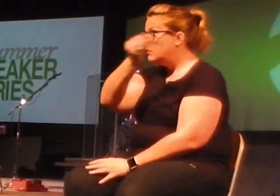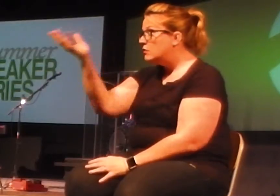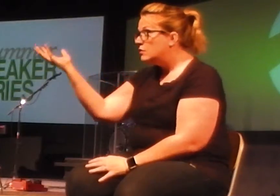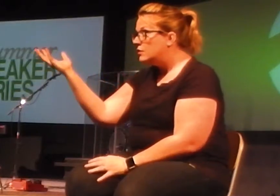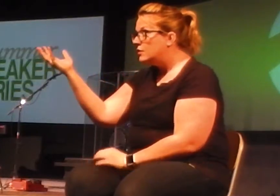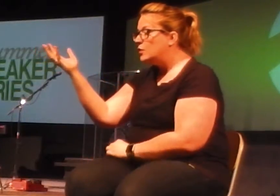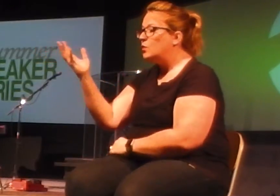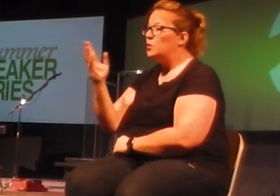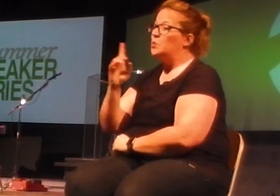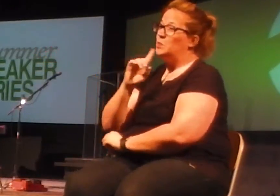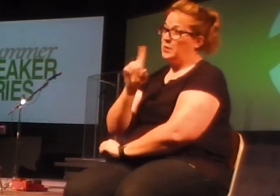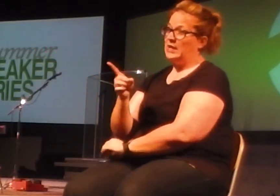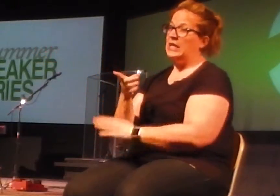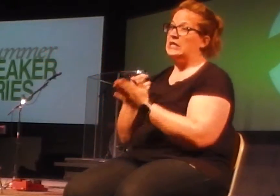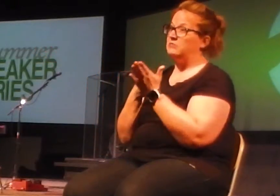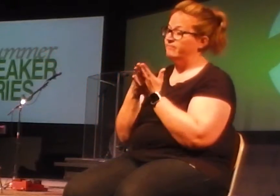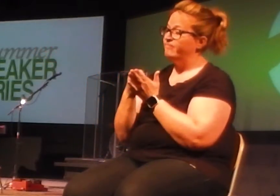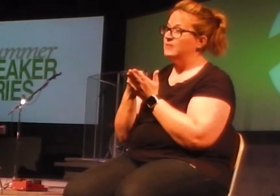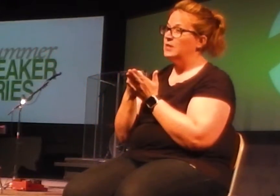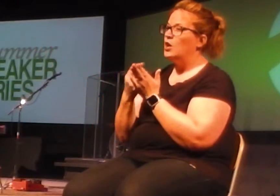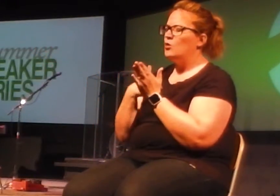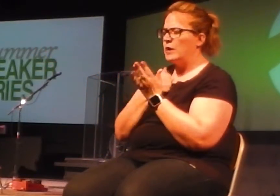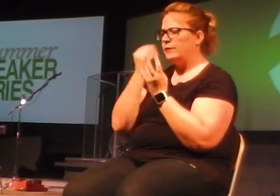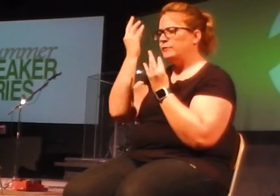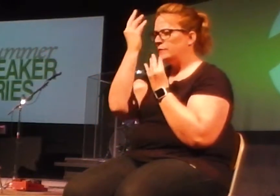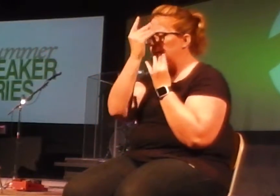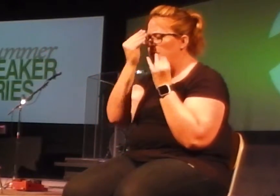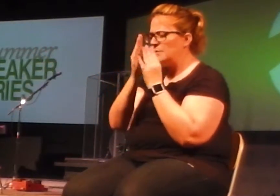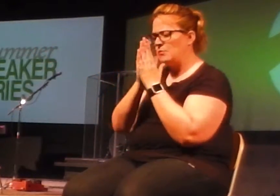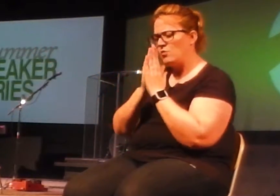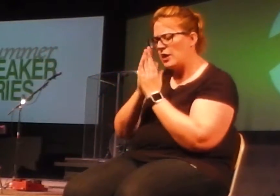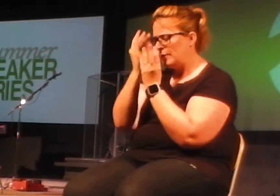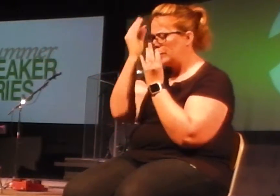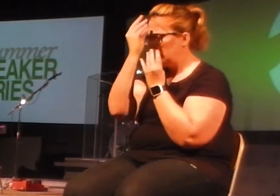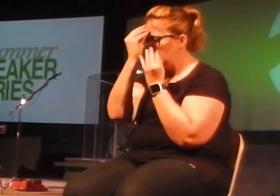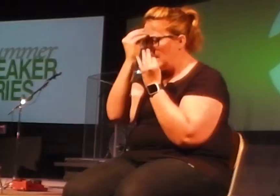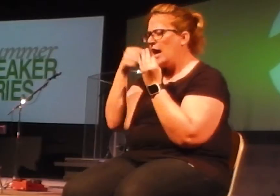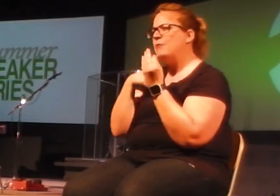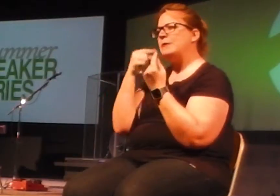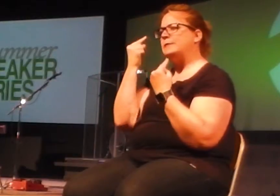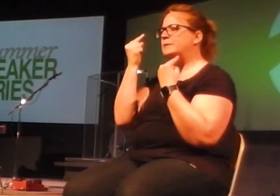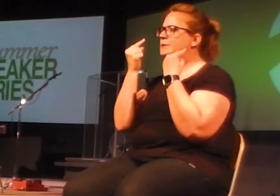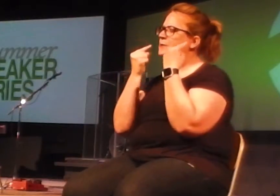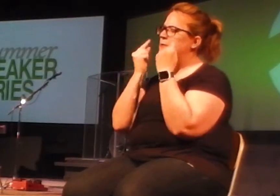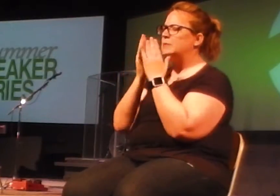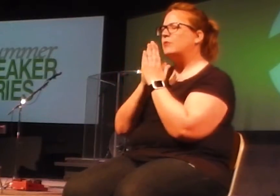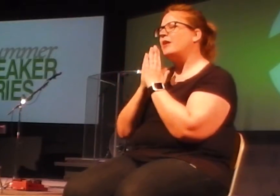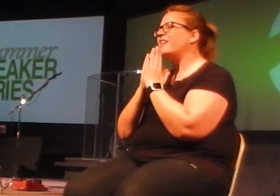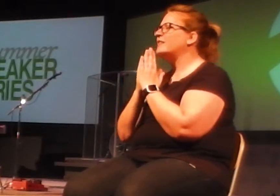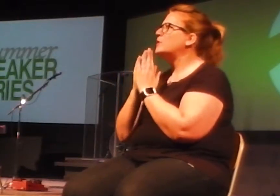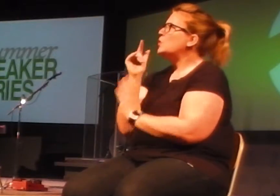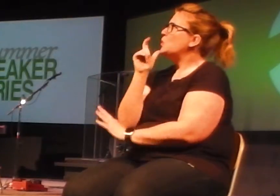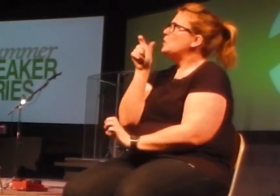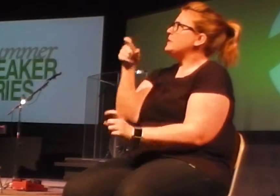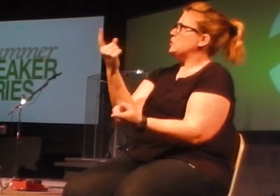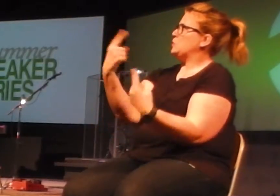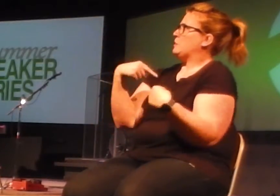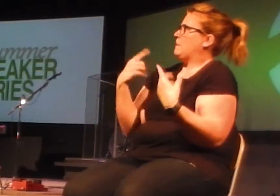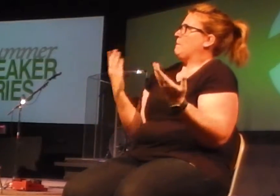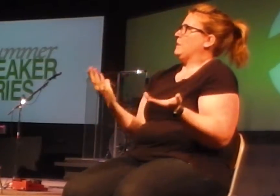took time and prayerfully thought through, and I personally really prayerfully thought through, who do we need to ask to come in? And this summer, the